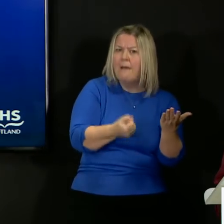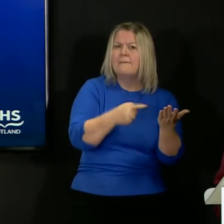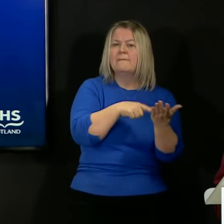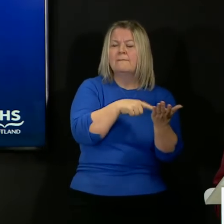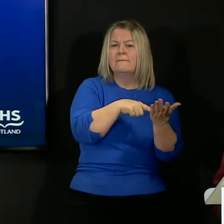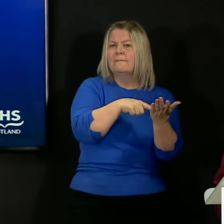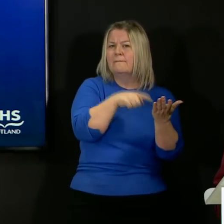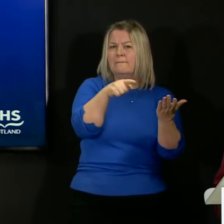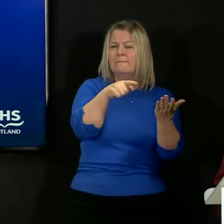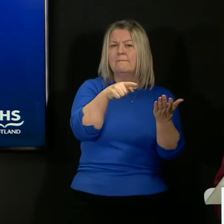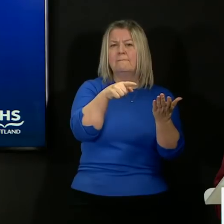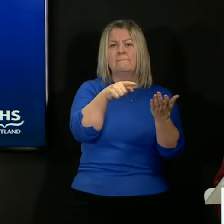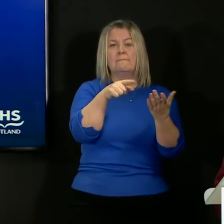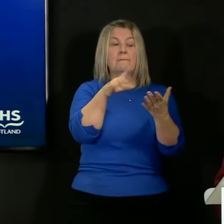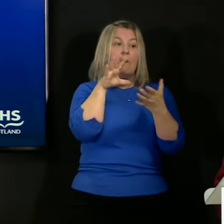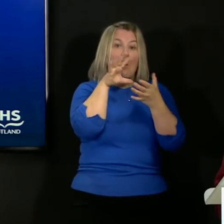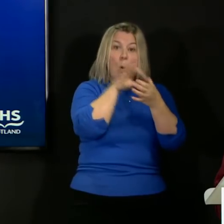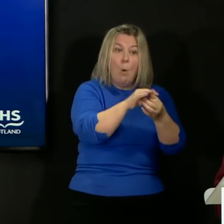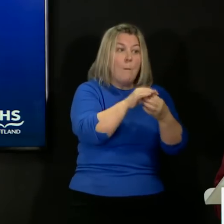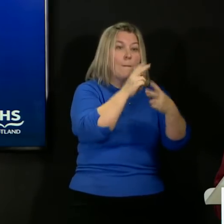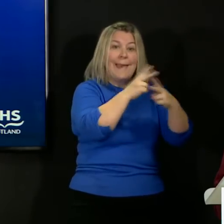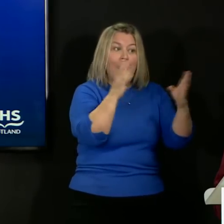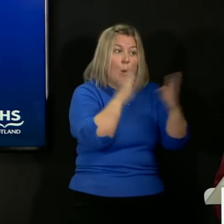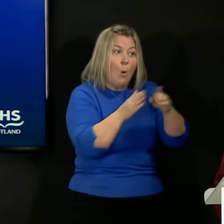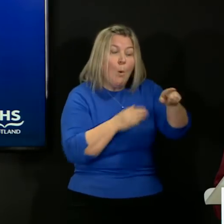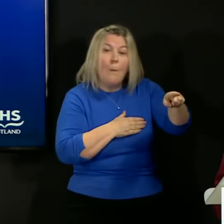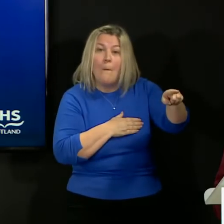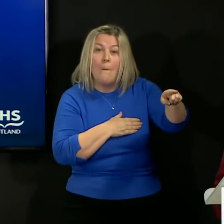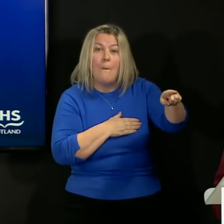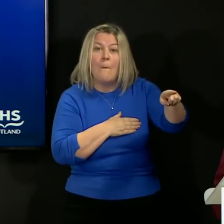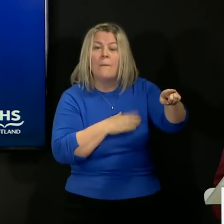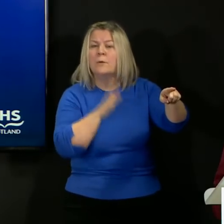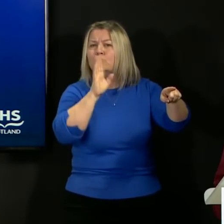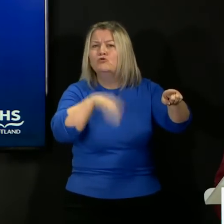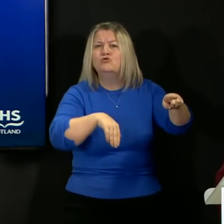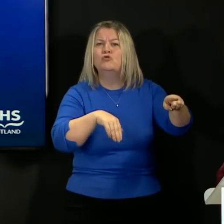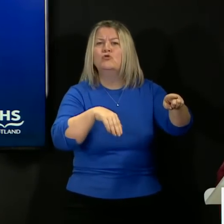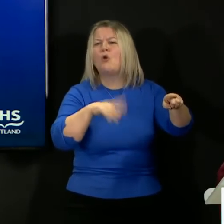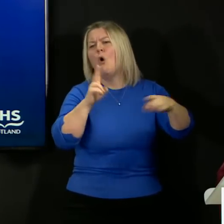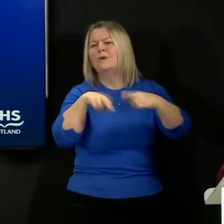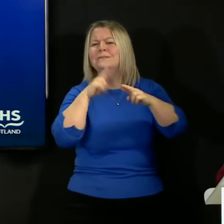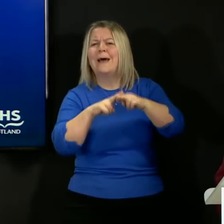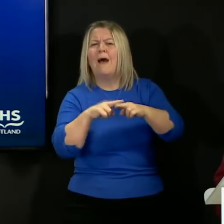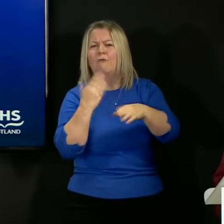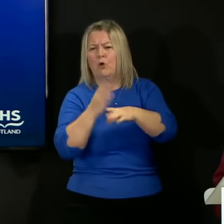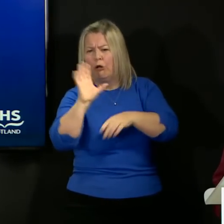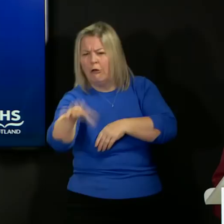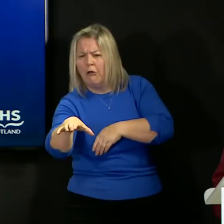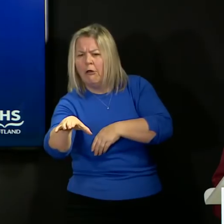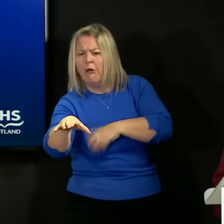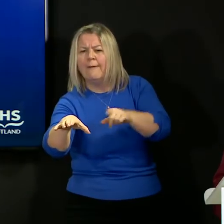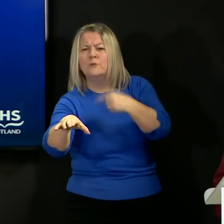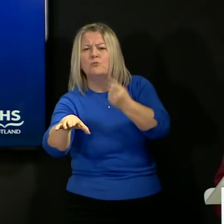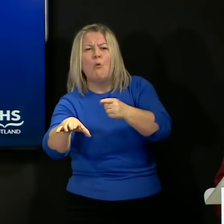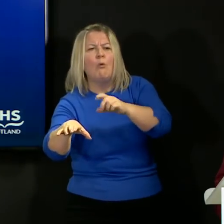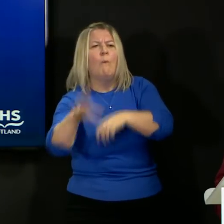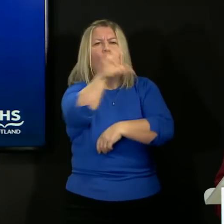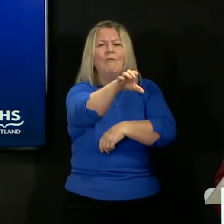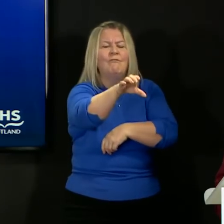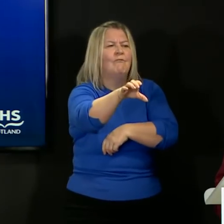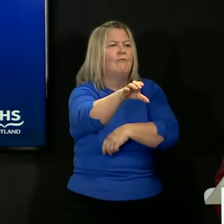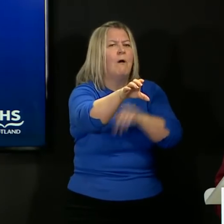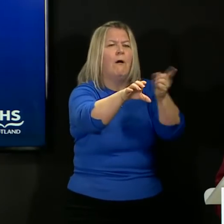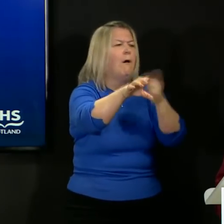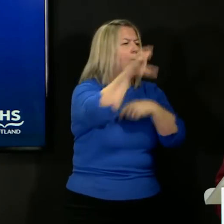how linked homes should not be transferring staff from one home to another. On that basis,